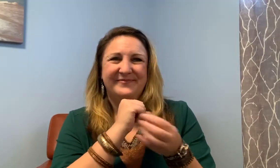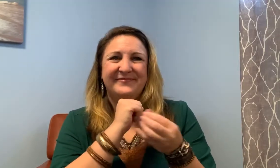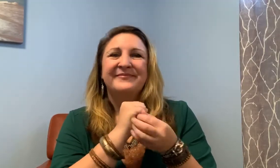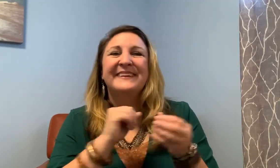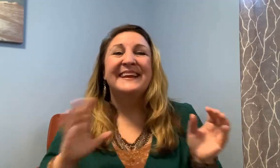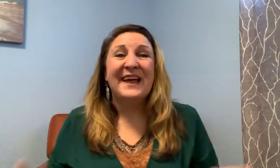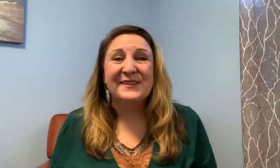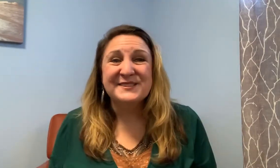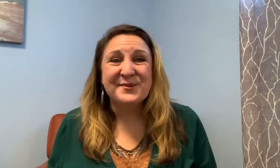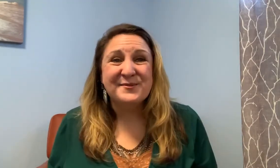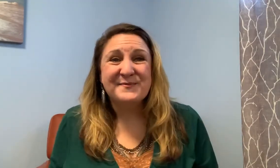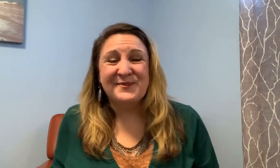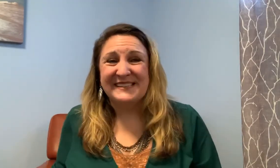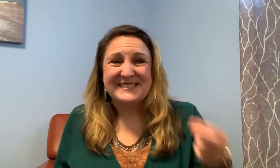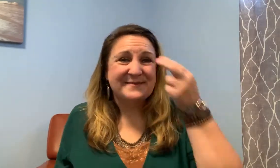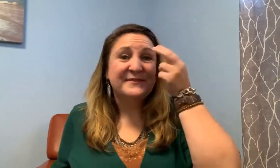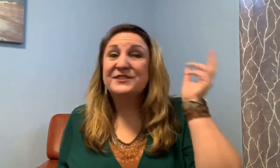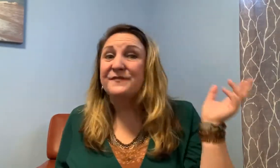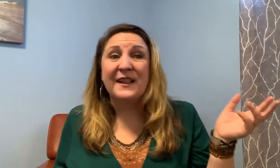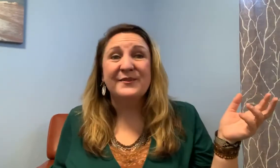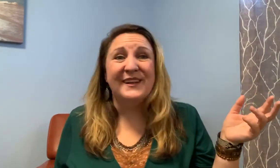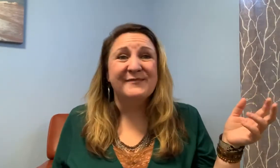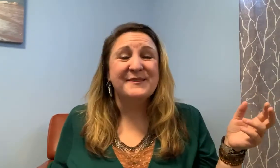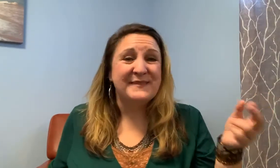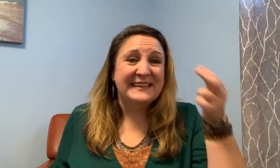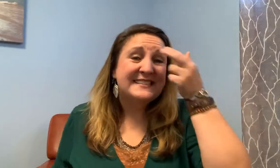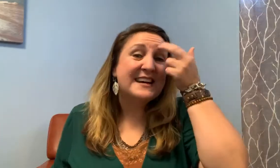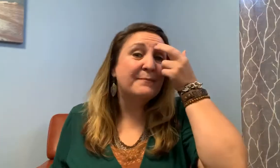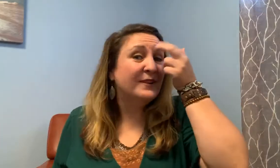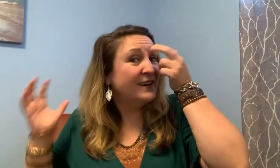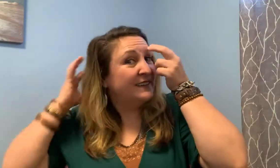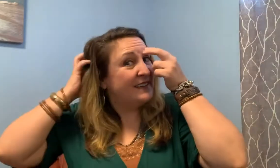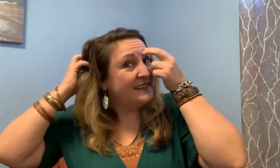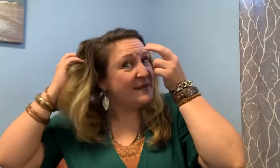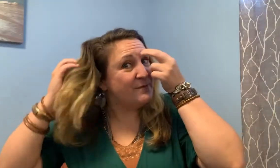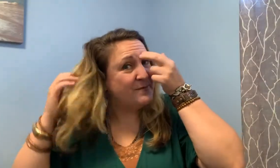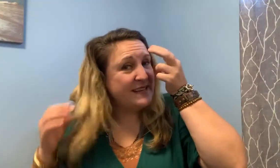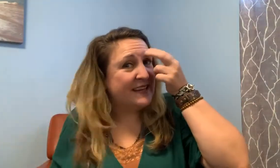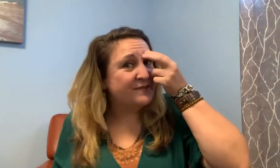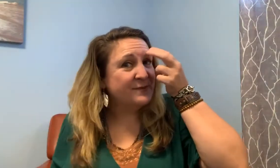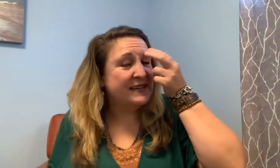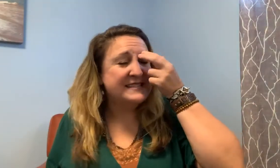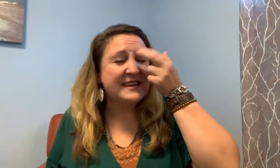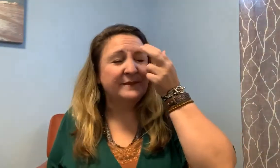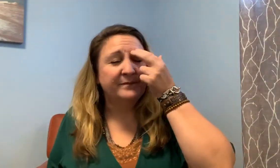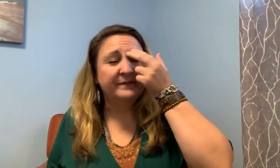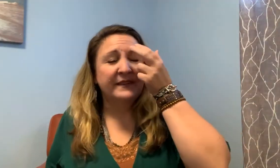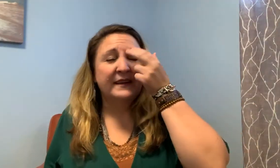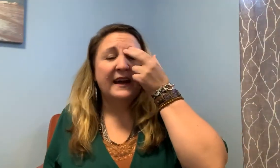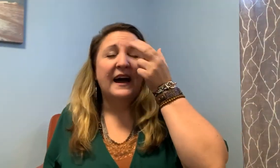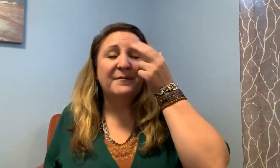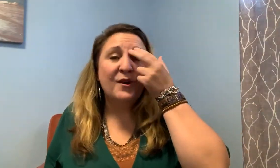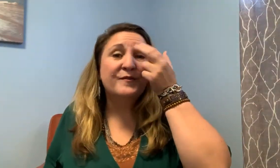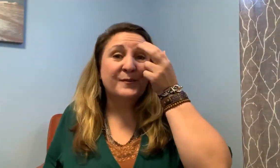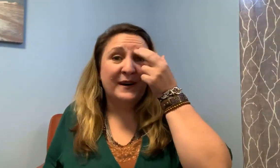now let's go through the points just follow along with me tap along and keep repeating after what I say I'm overwhelmed